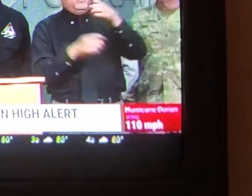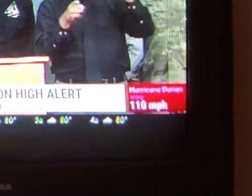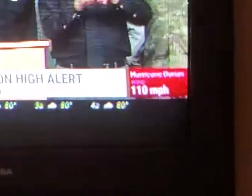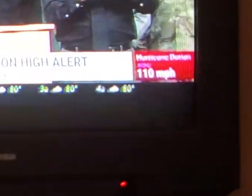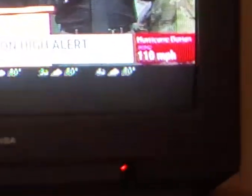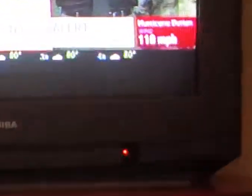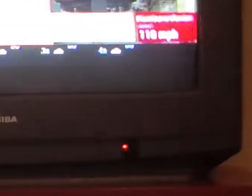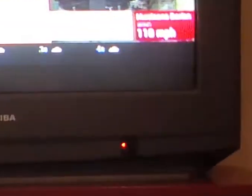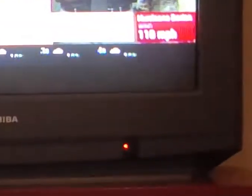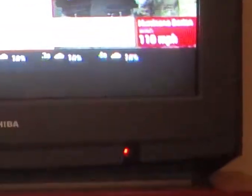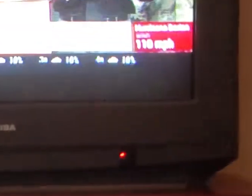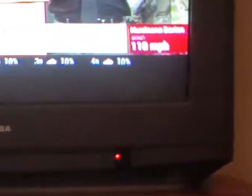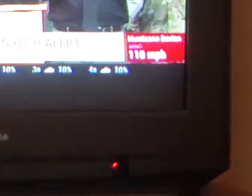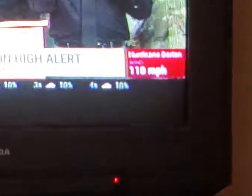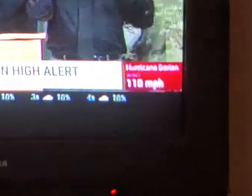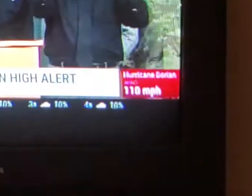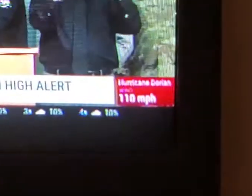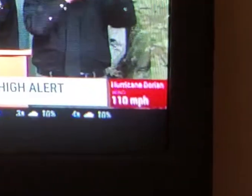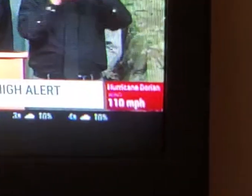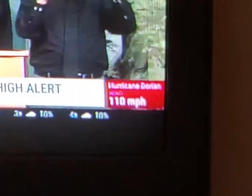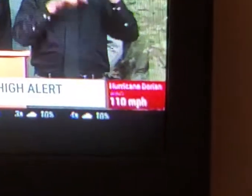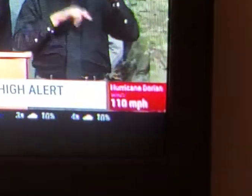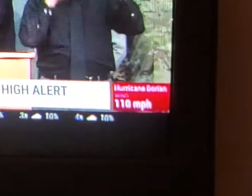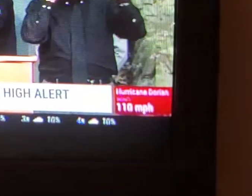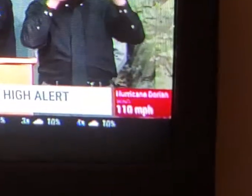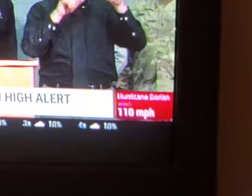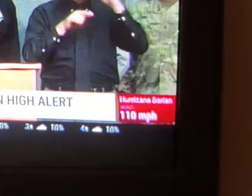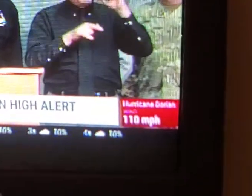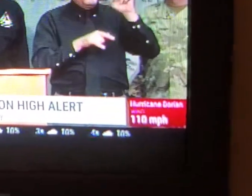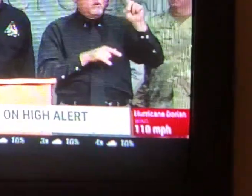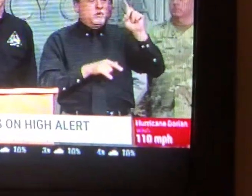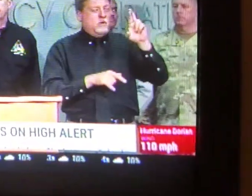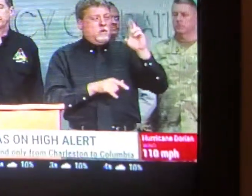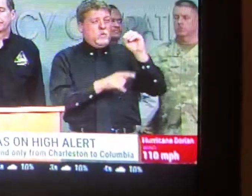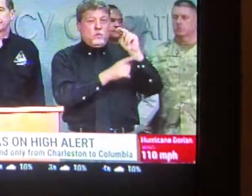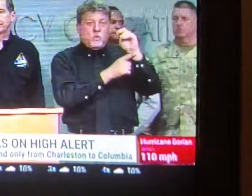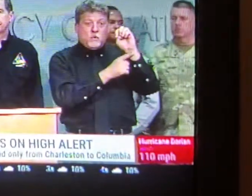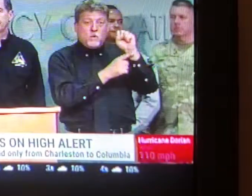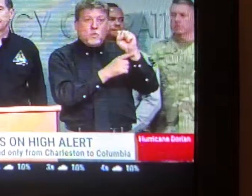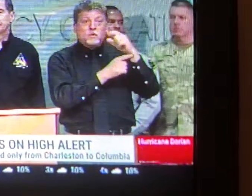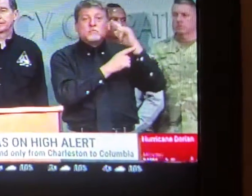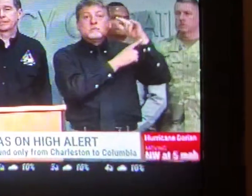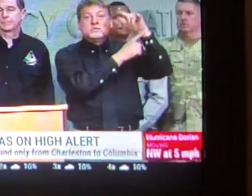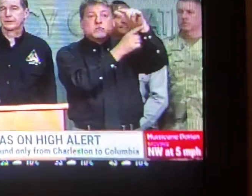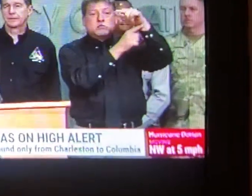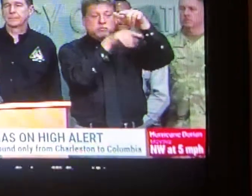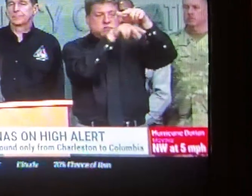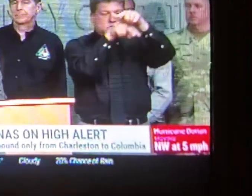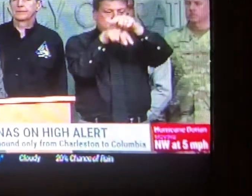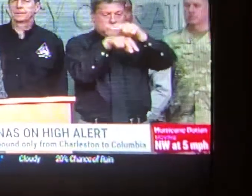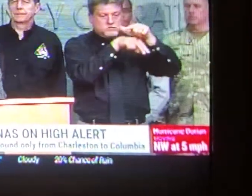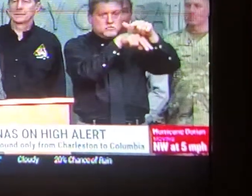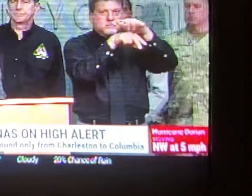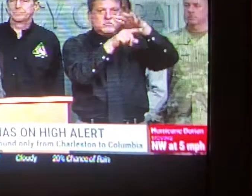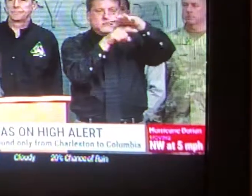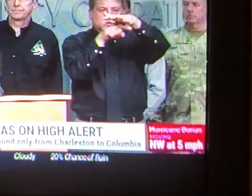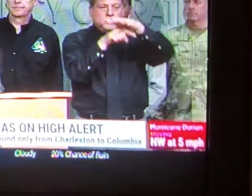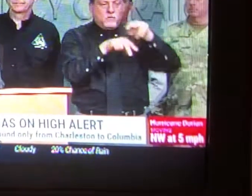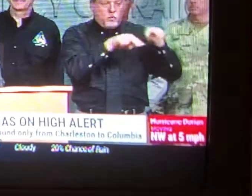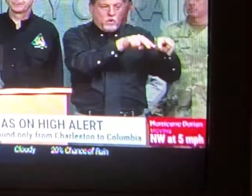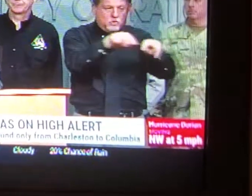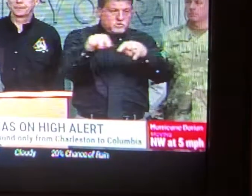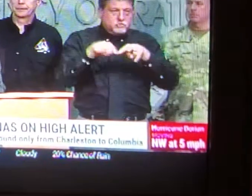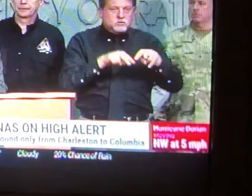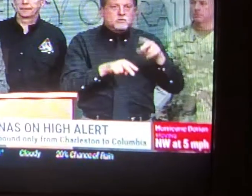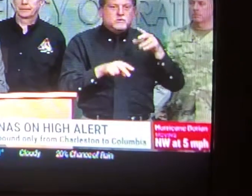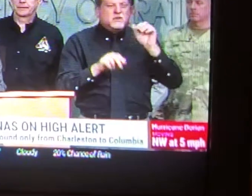way. Clouds start to cluster together. Swirling faster and faster, forming an eye.